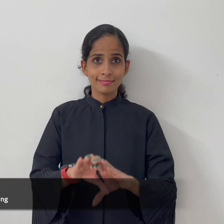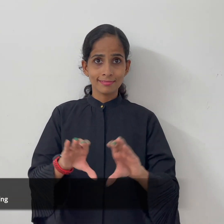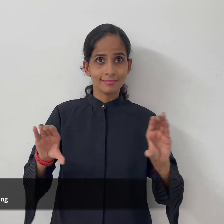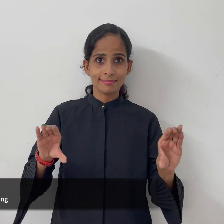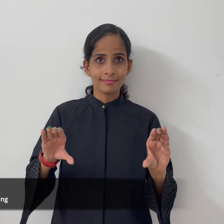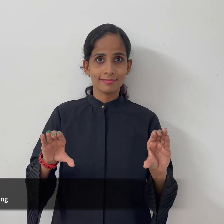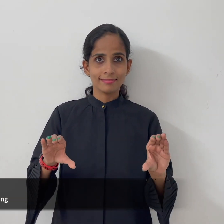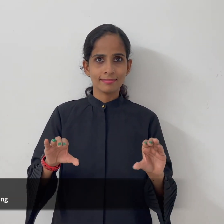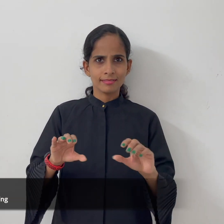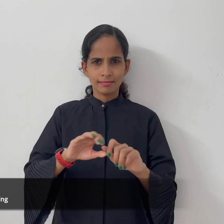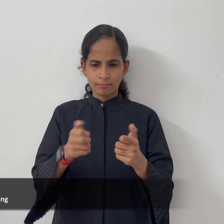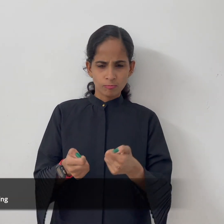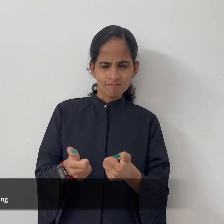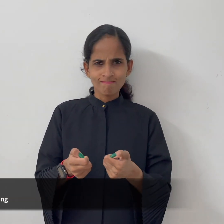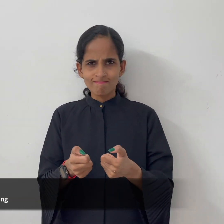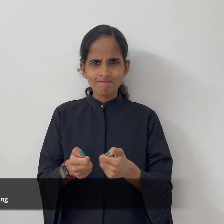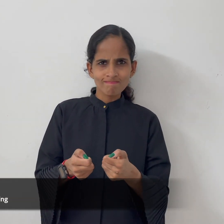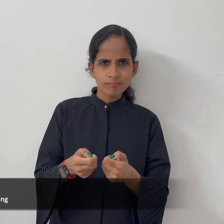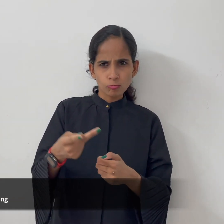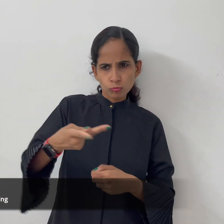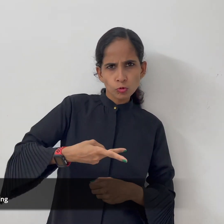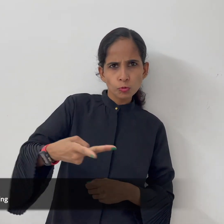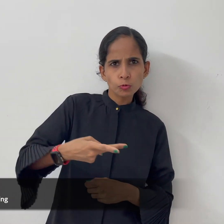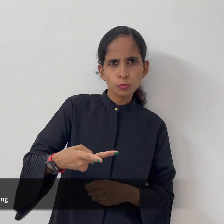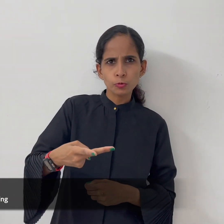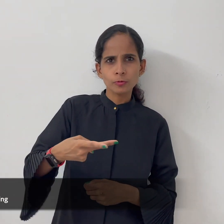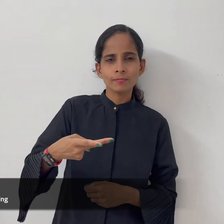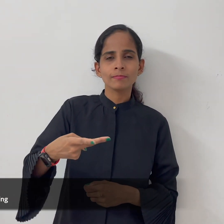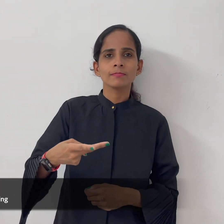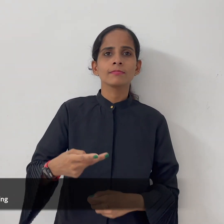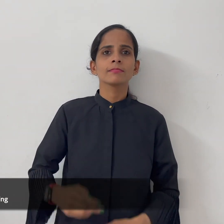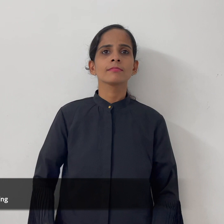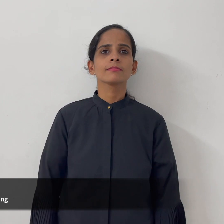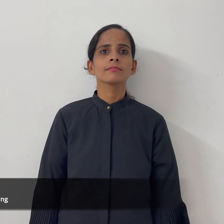xbox box and controller used in gaming